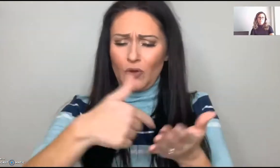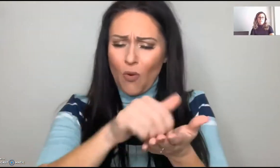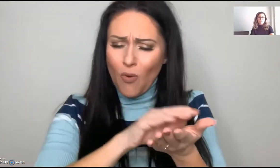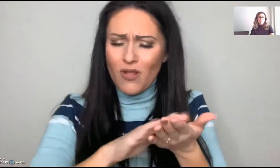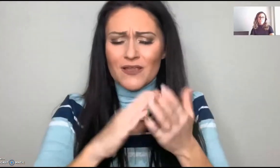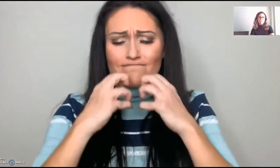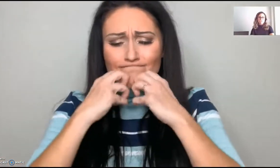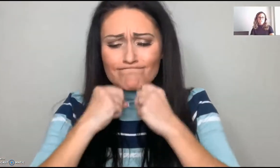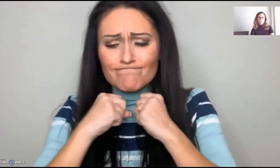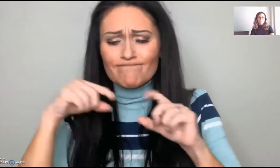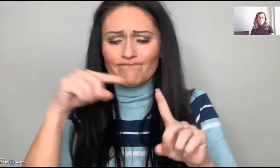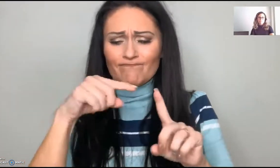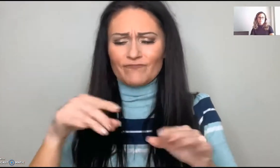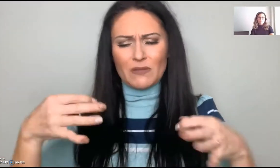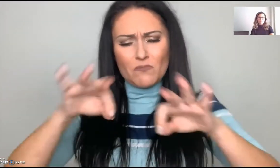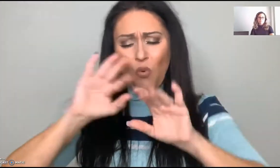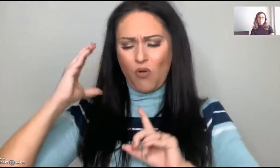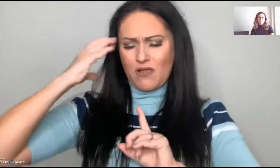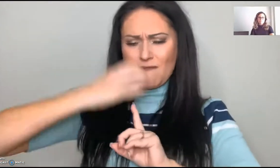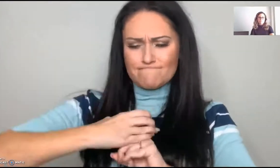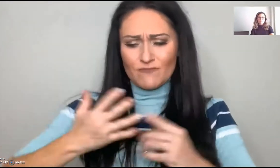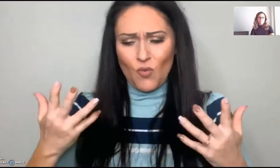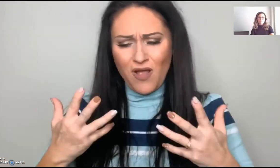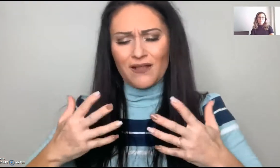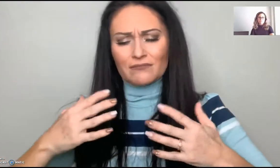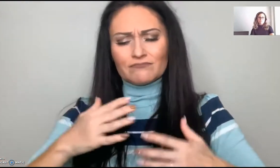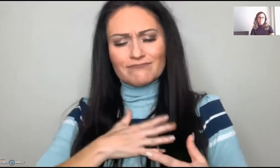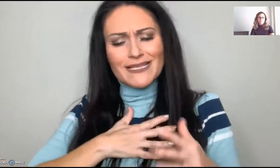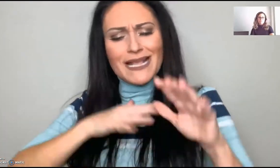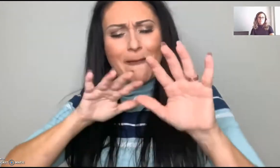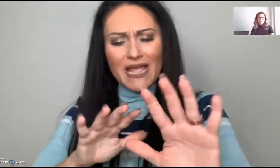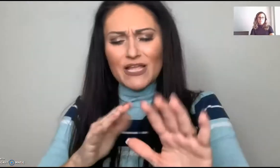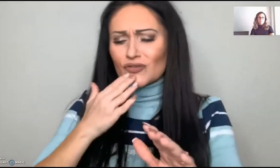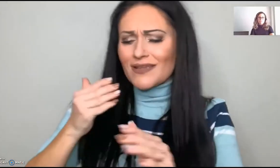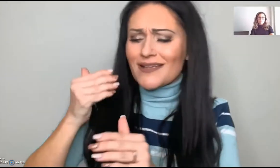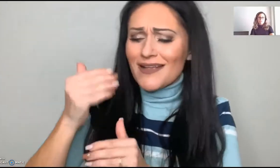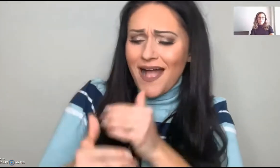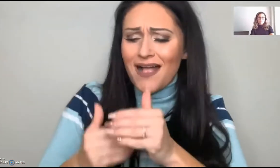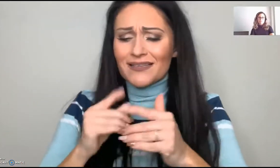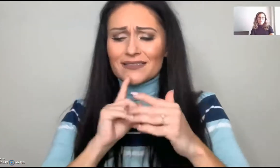God's chosen people who are very important